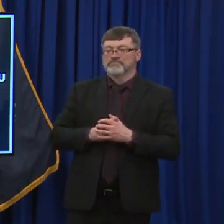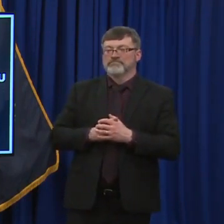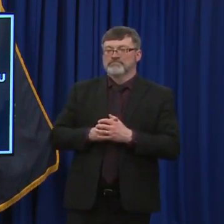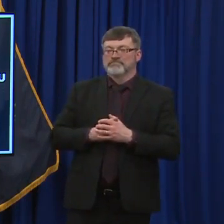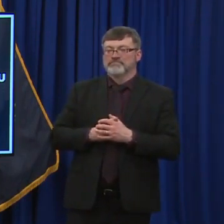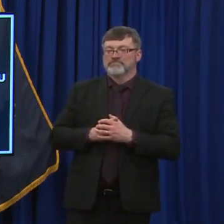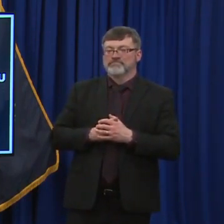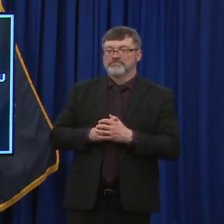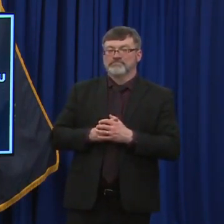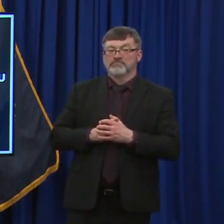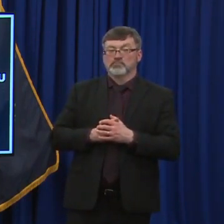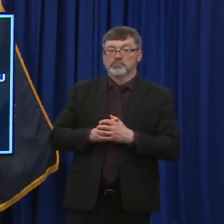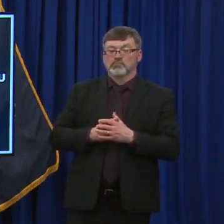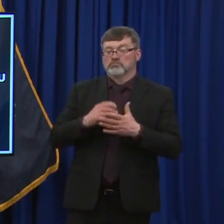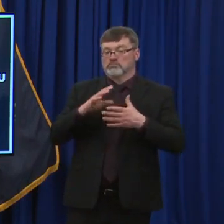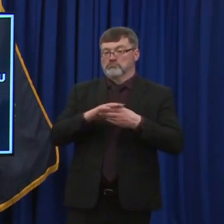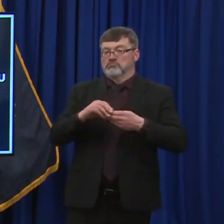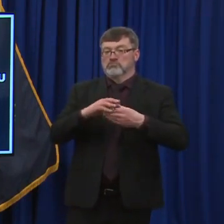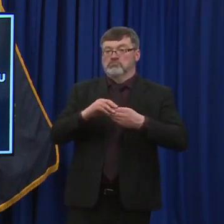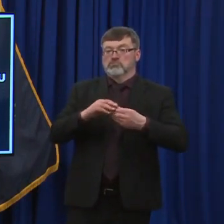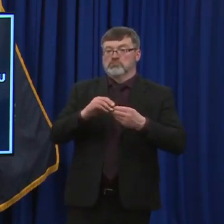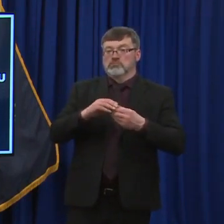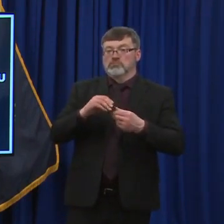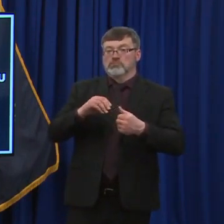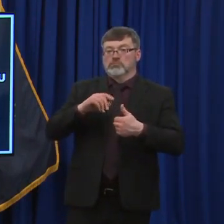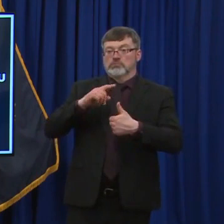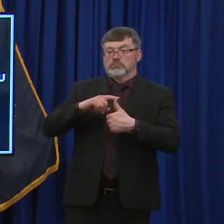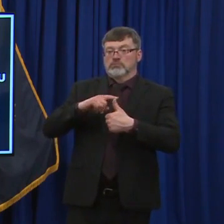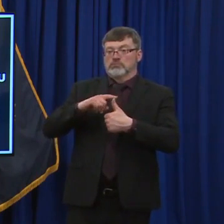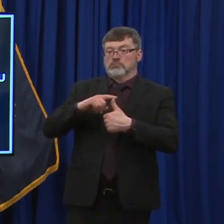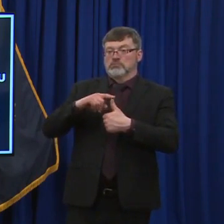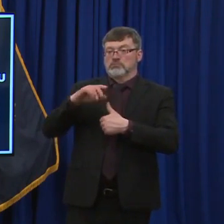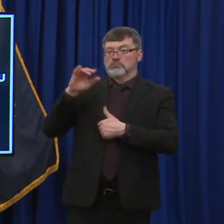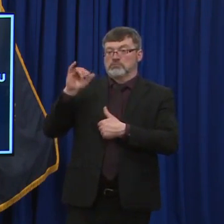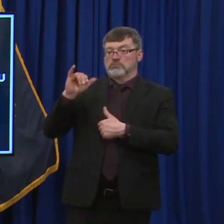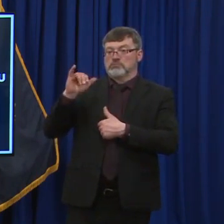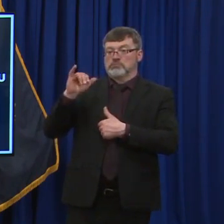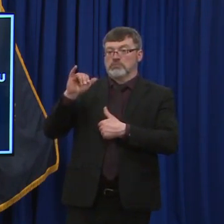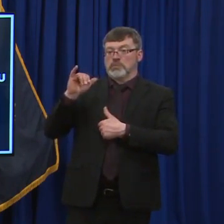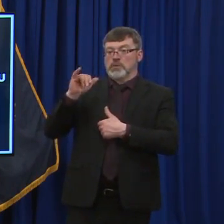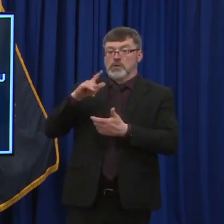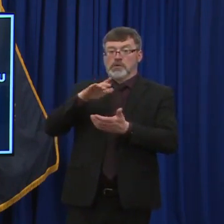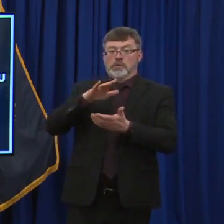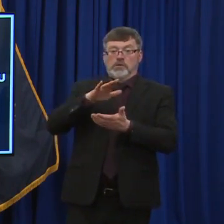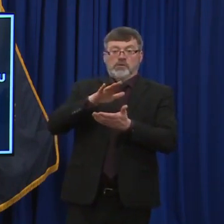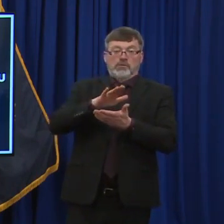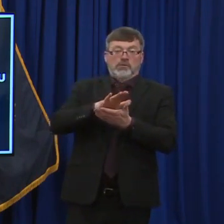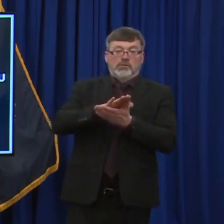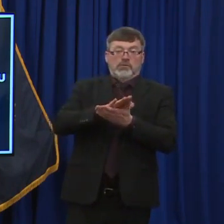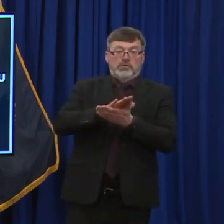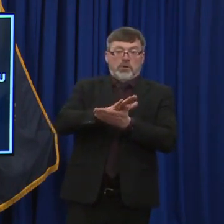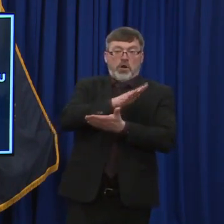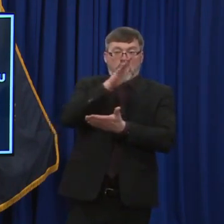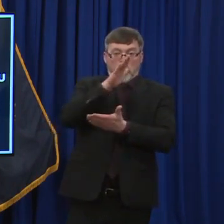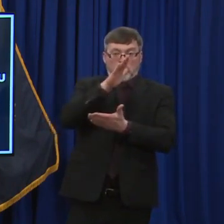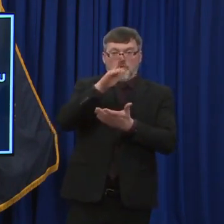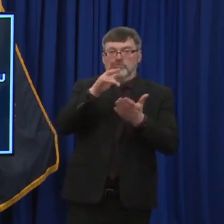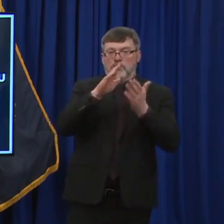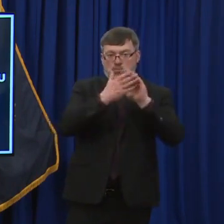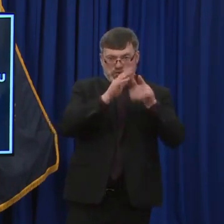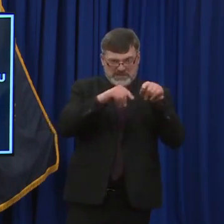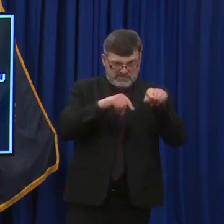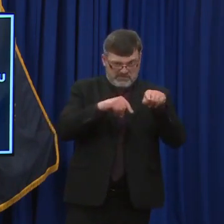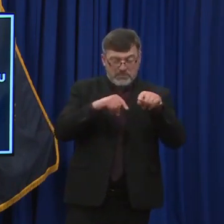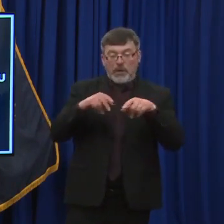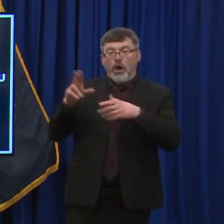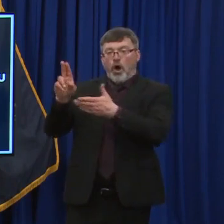to the proposed merger of the two college systems. And I know we published an op-ed piece by former trustees who